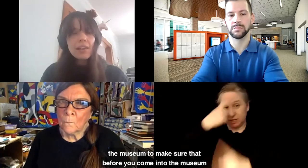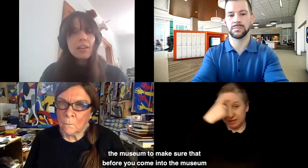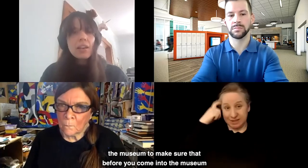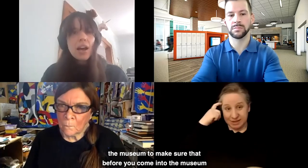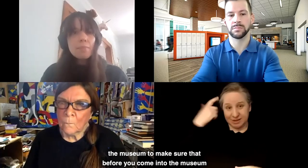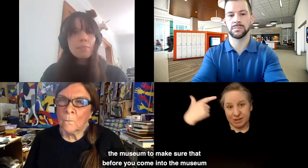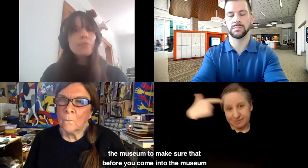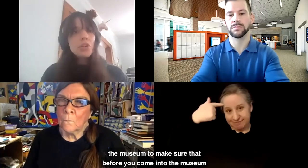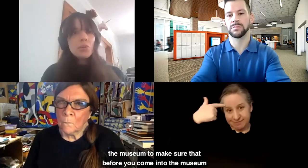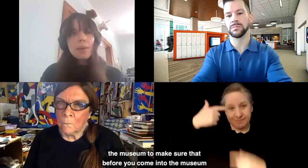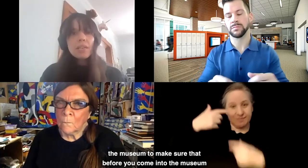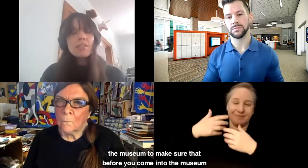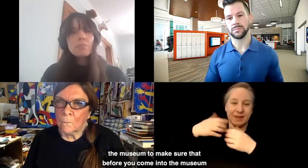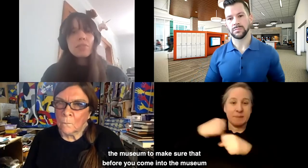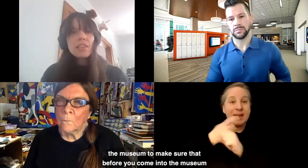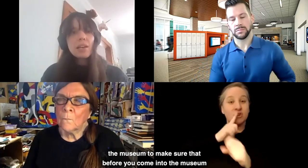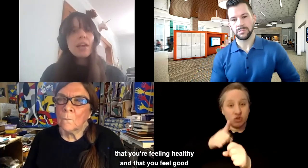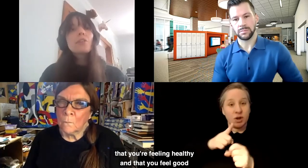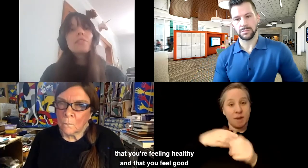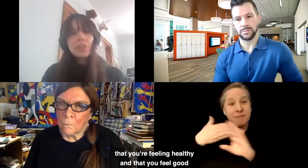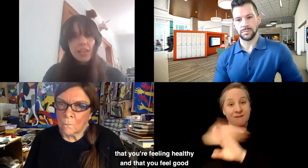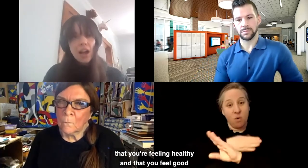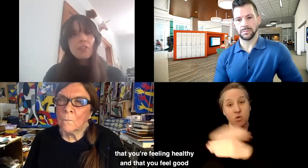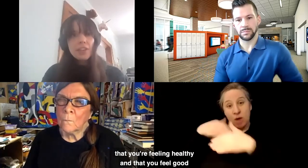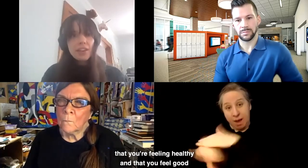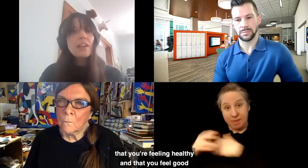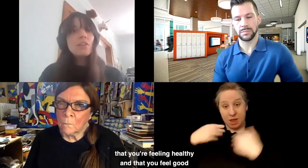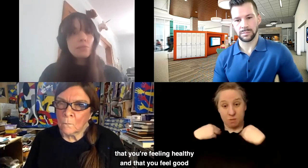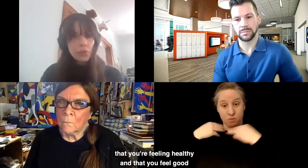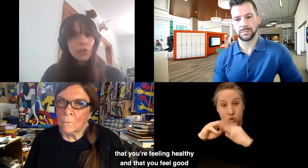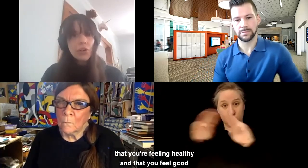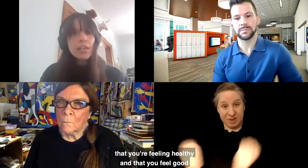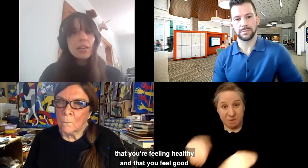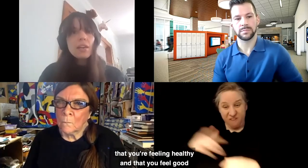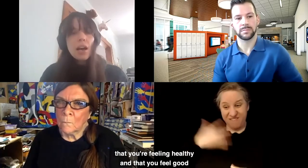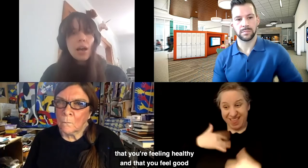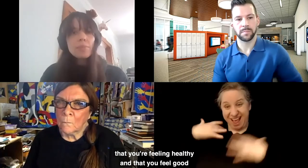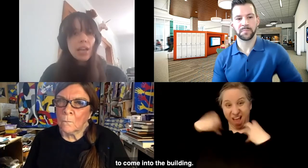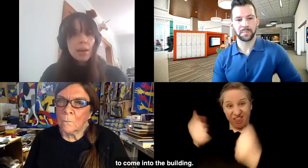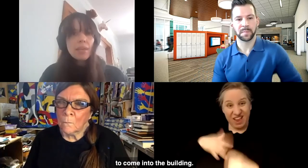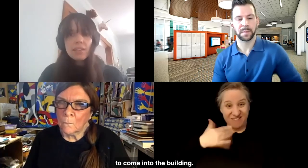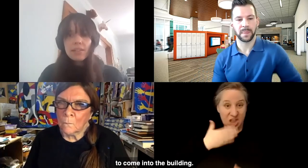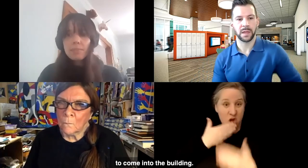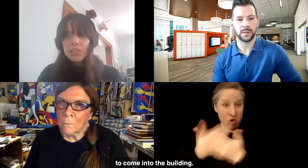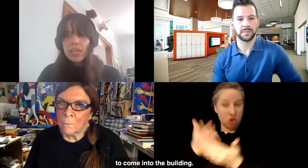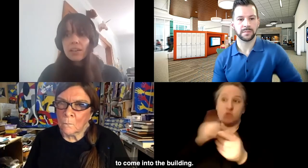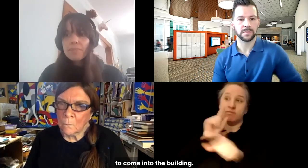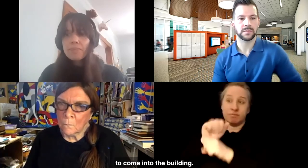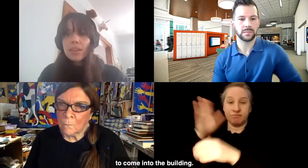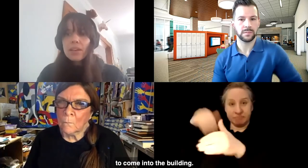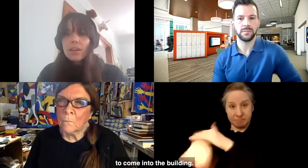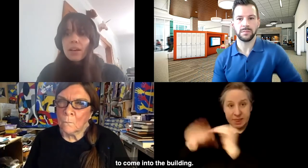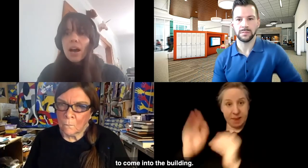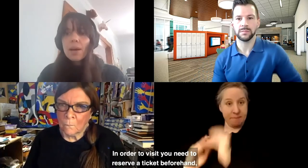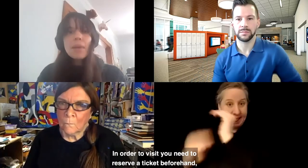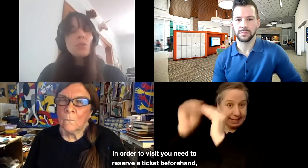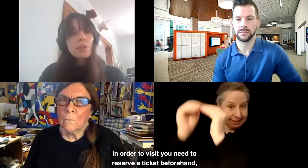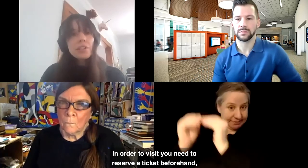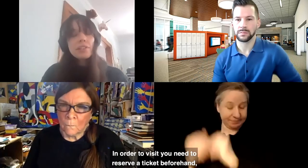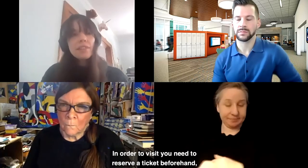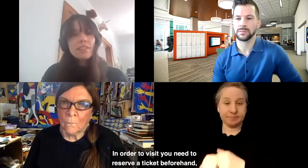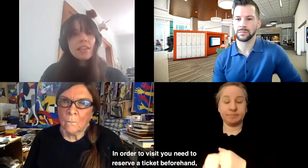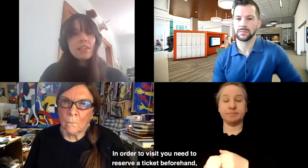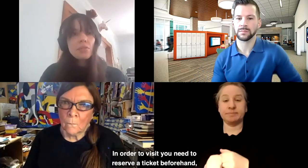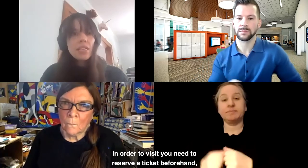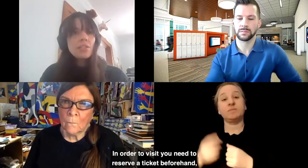that, um, before you come into the museum that you're feeling healthy and that you feel good, um, to come into the building. Um, in